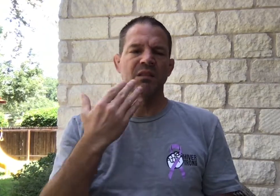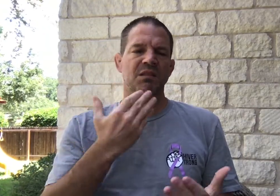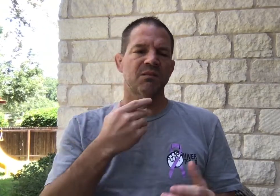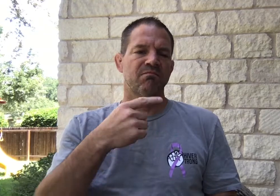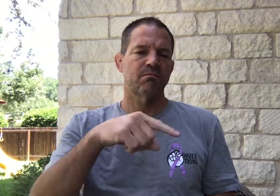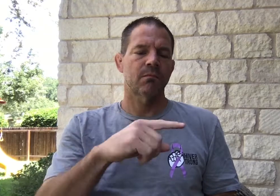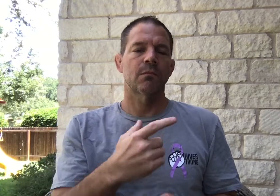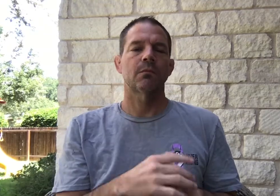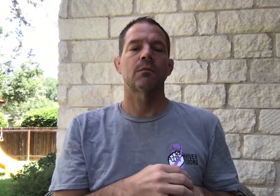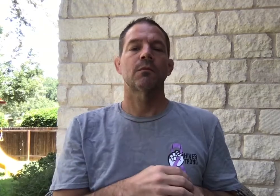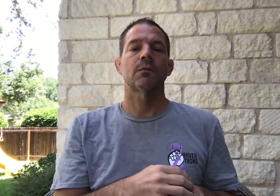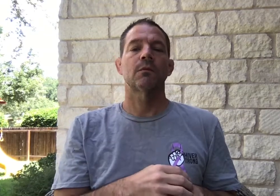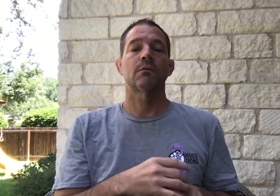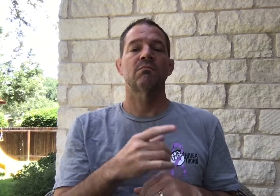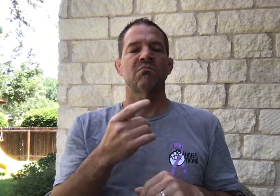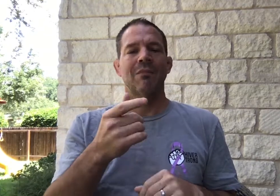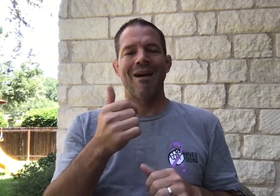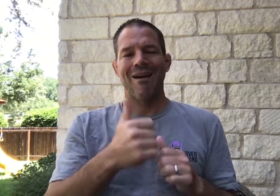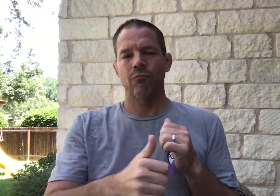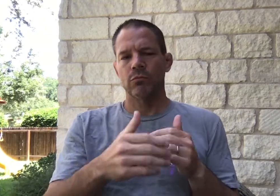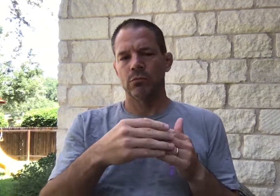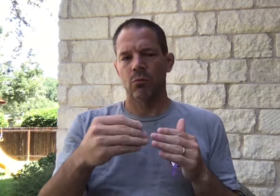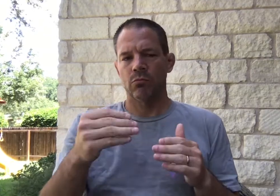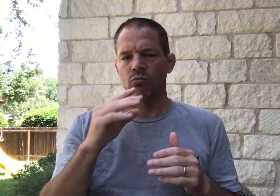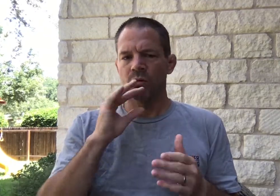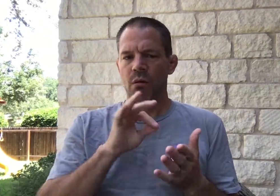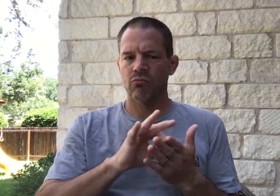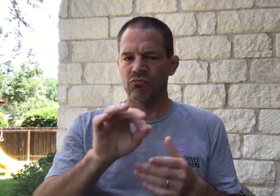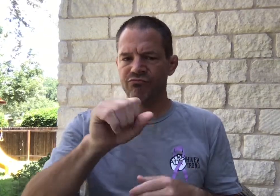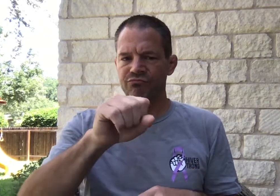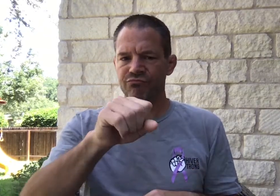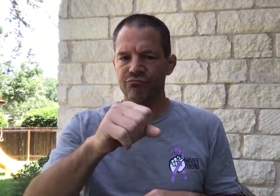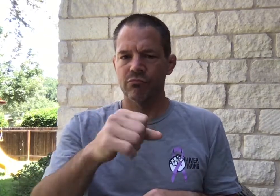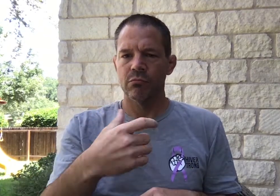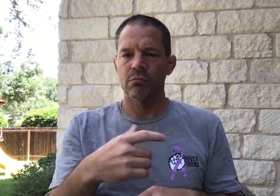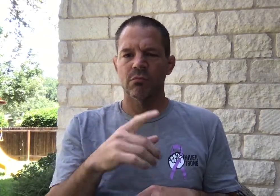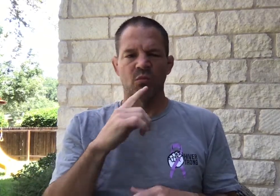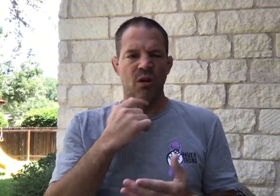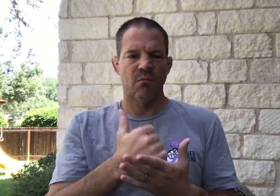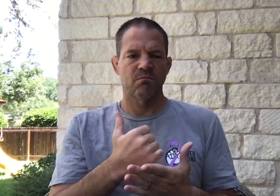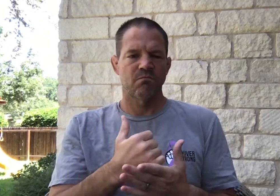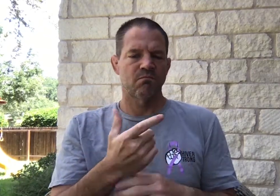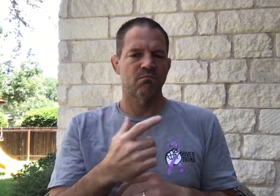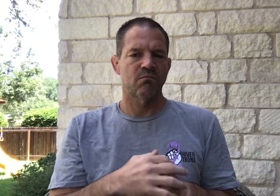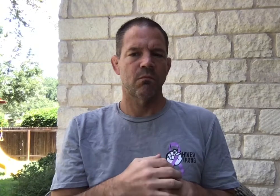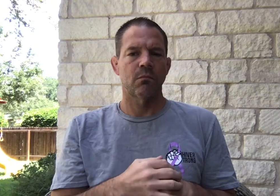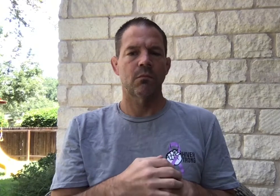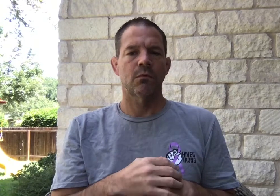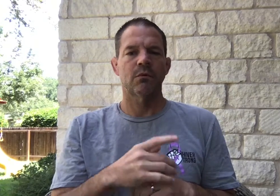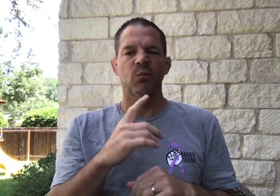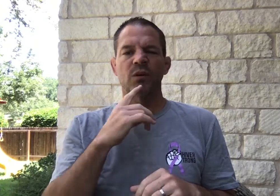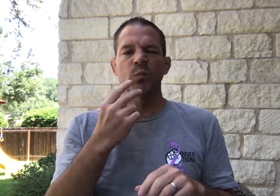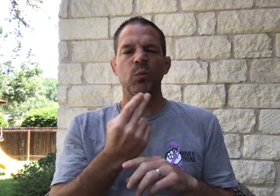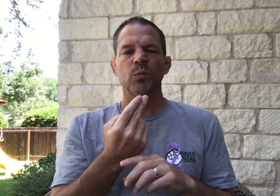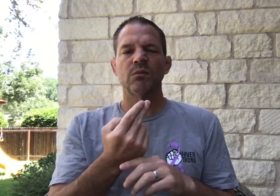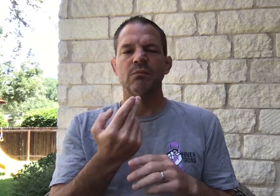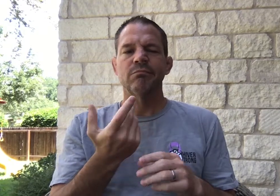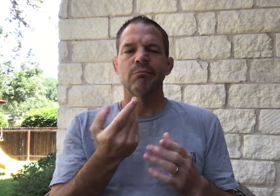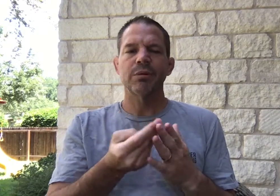So many things to them. So dollar that was raised will really help. We're using the